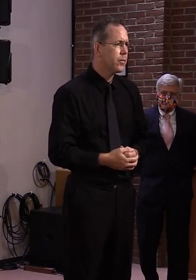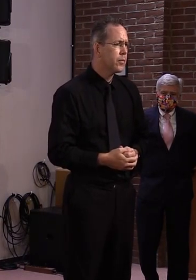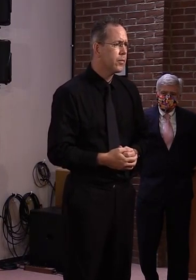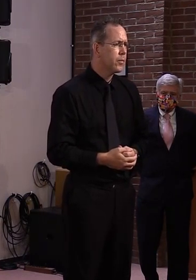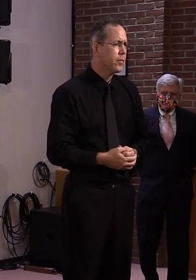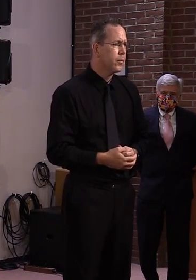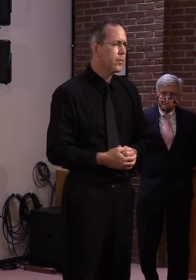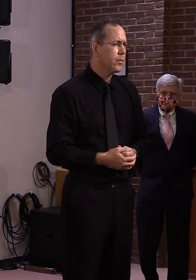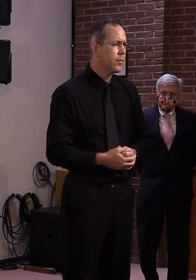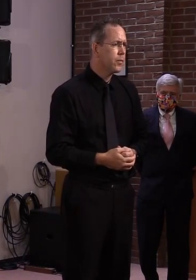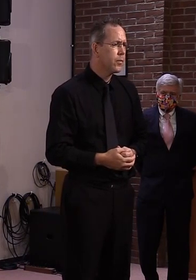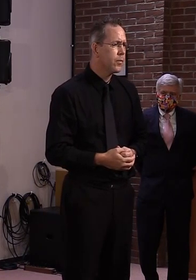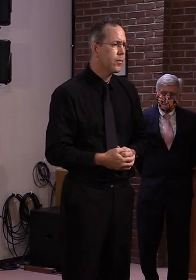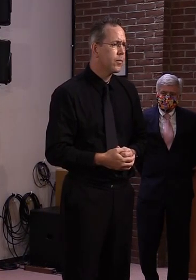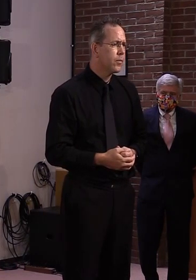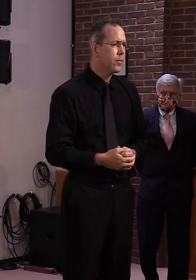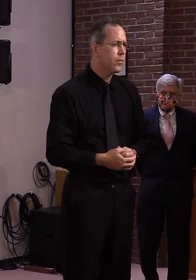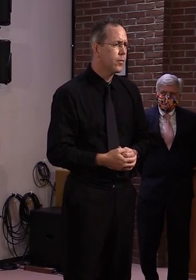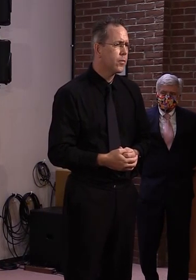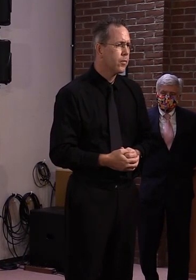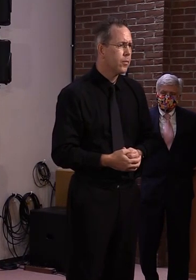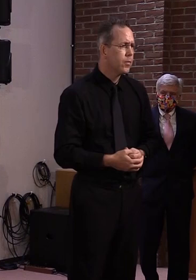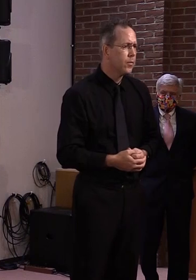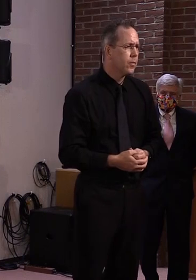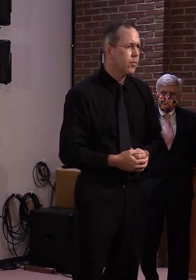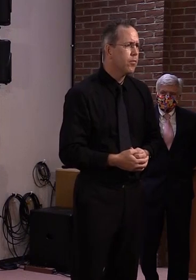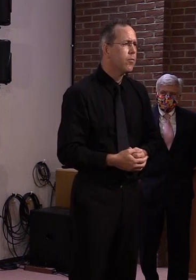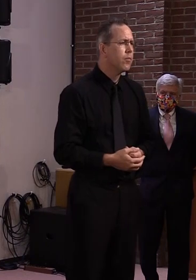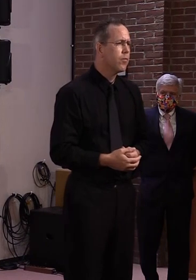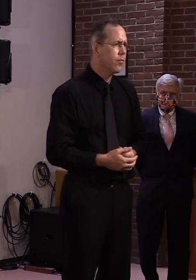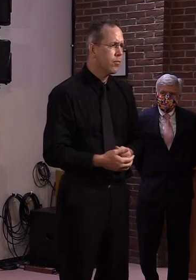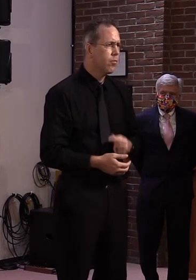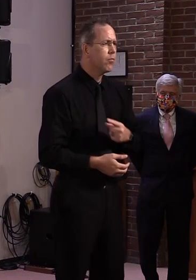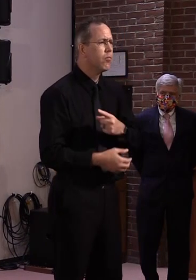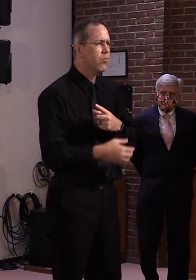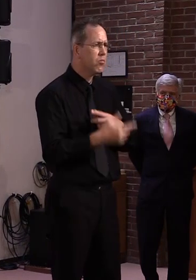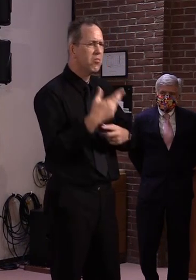Speaker's office said they sent them over yesterday. Okay.